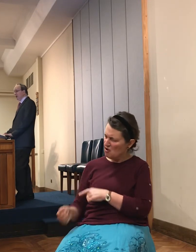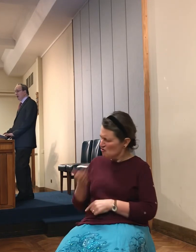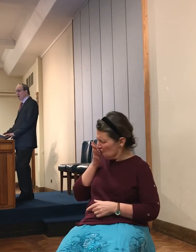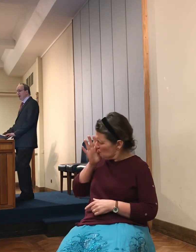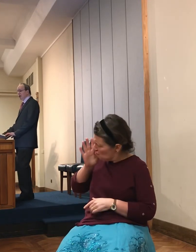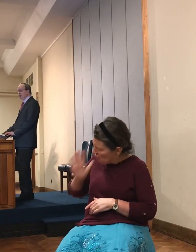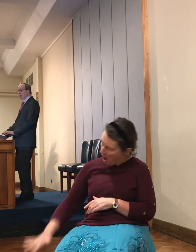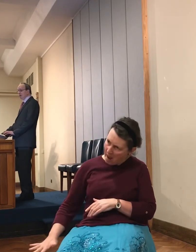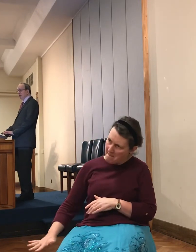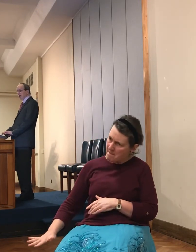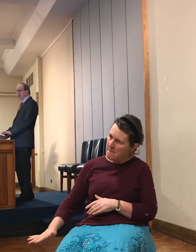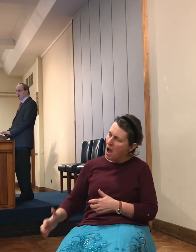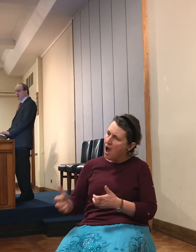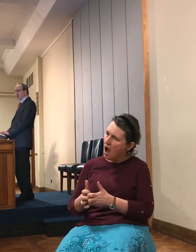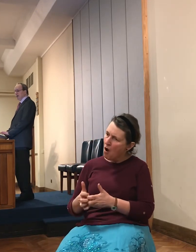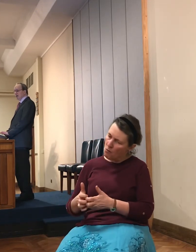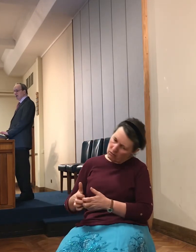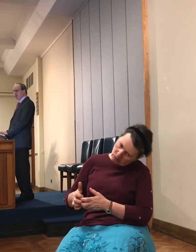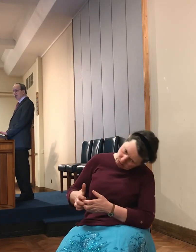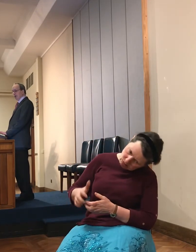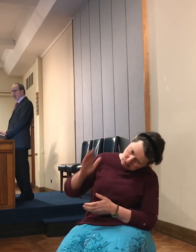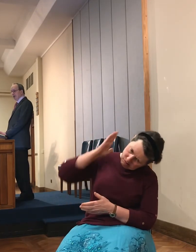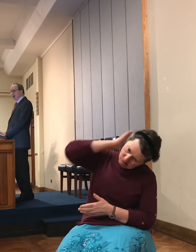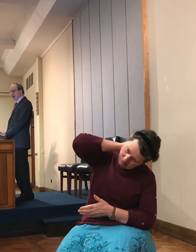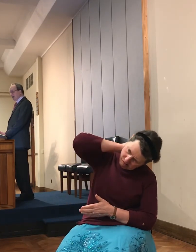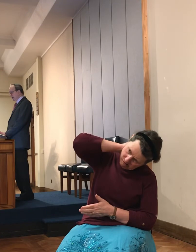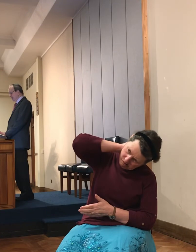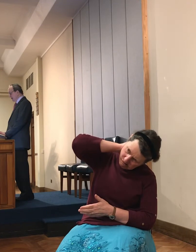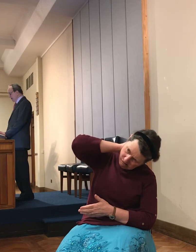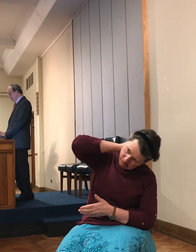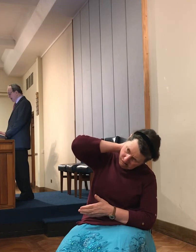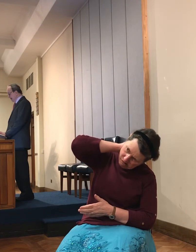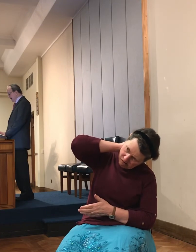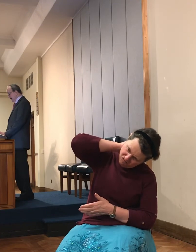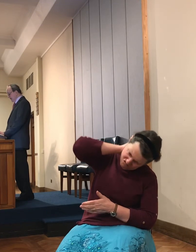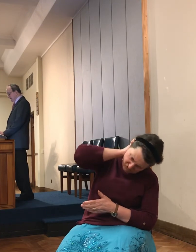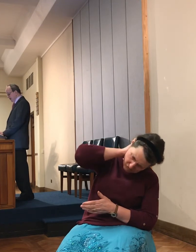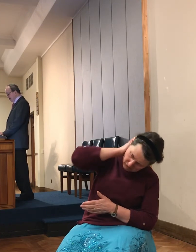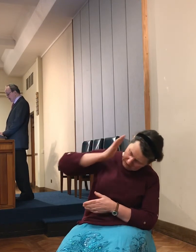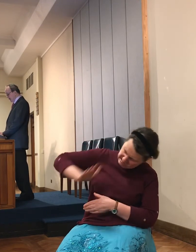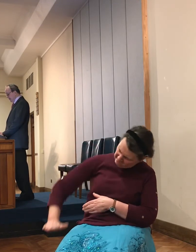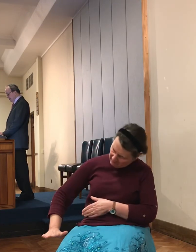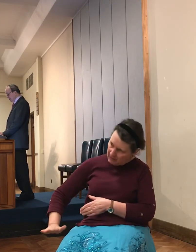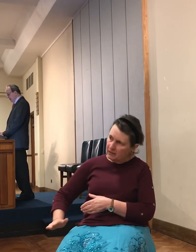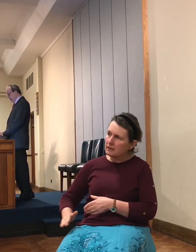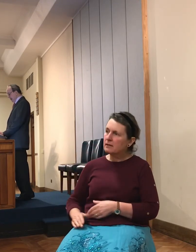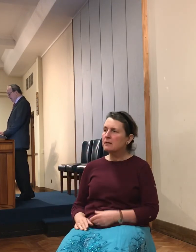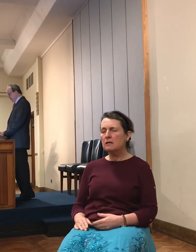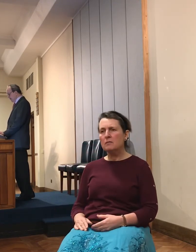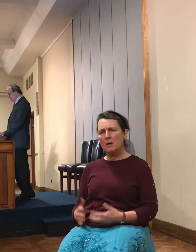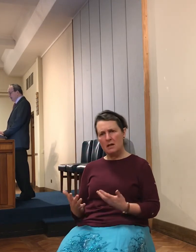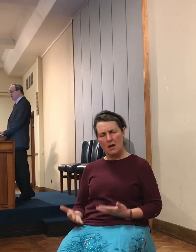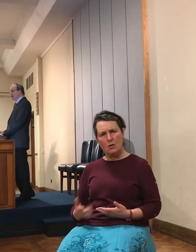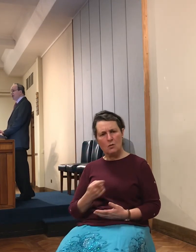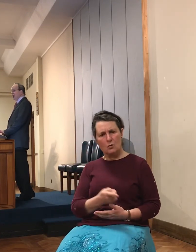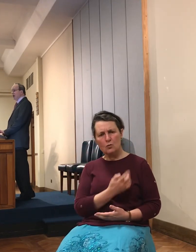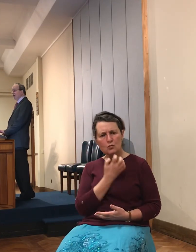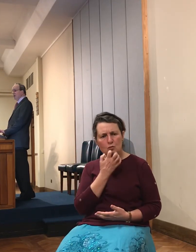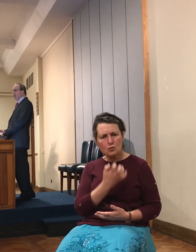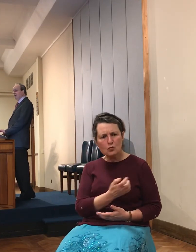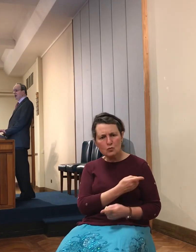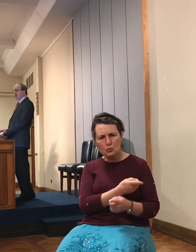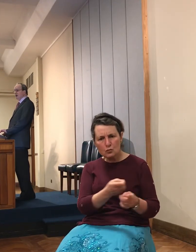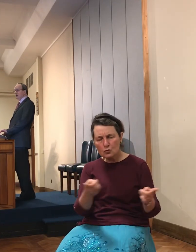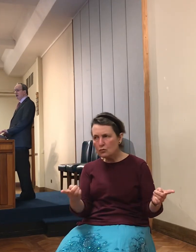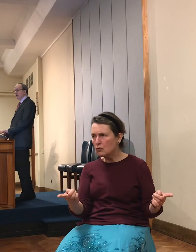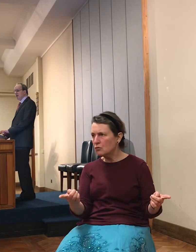under your feet, and tread on the neck. And now the Israelites, of whom there's no sign